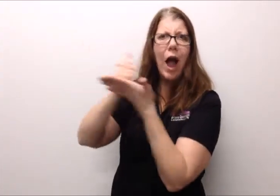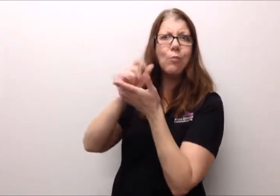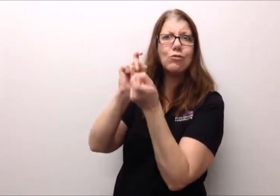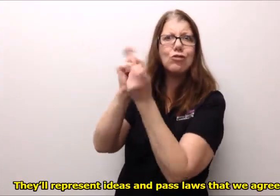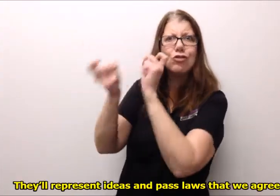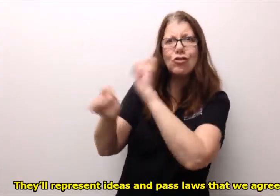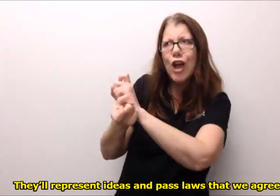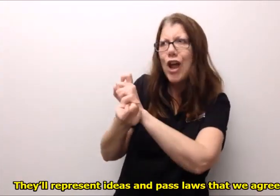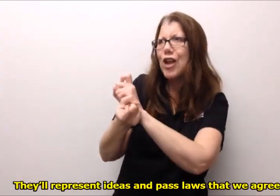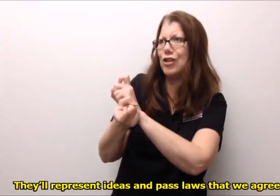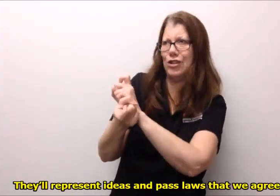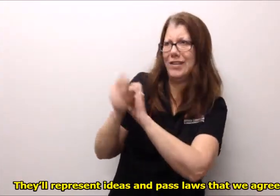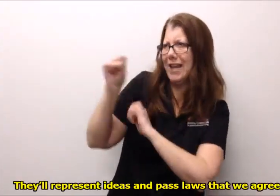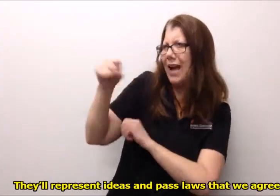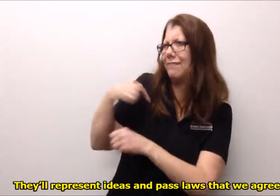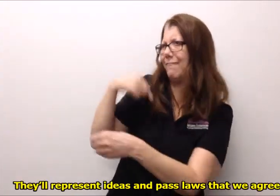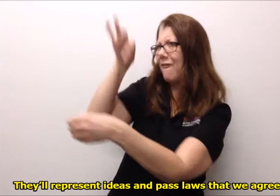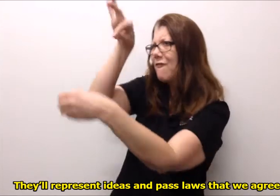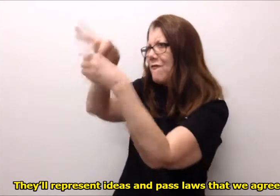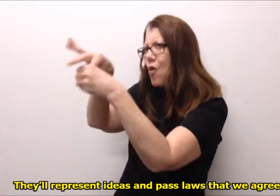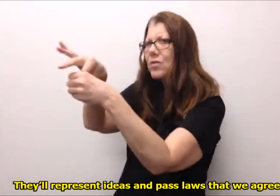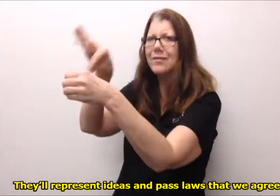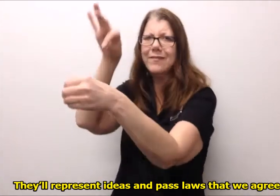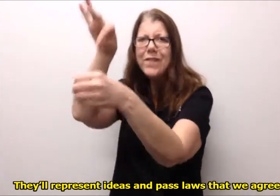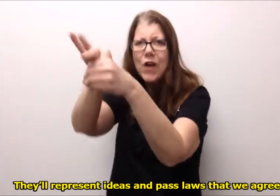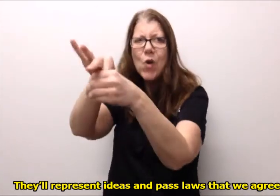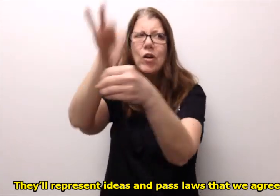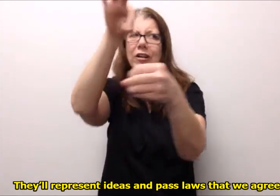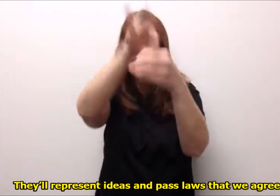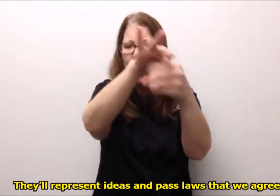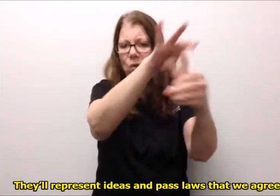they'll represent ideas and past laws that we agree with